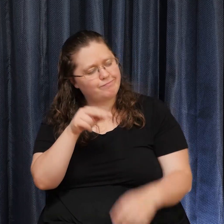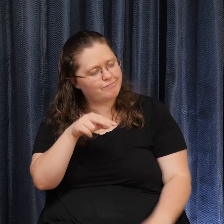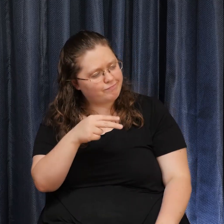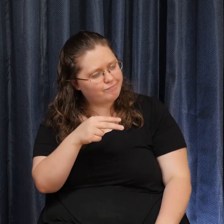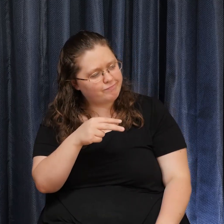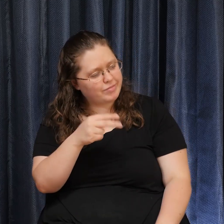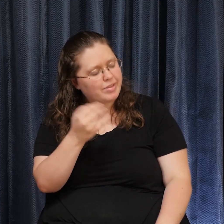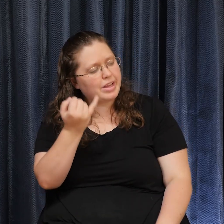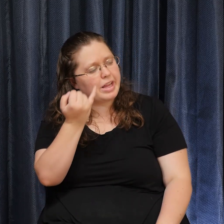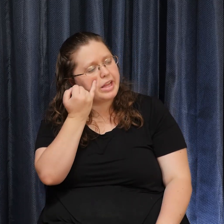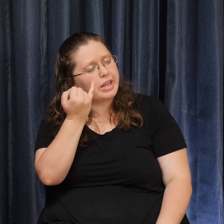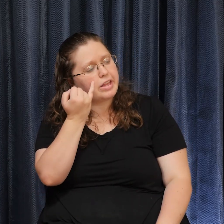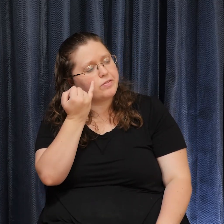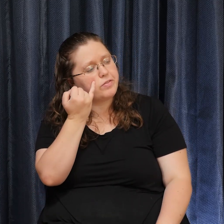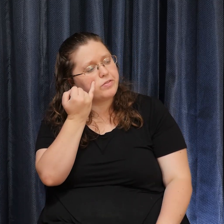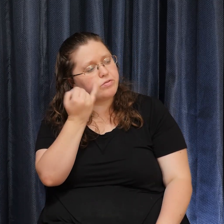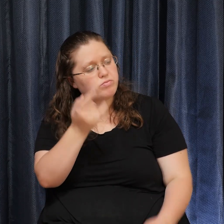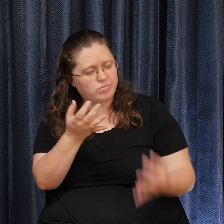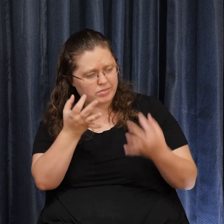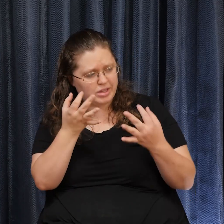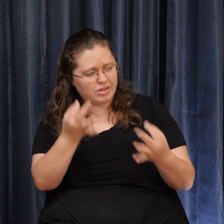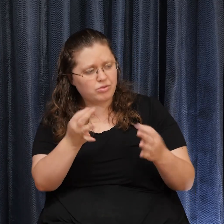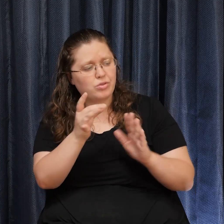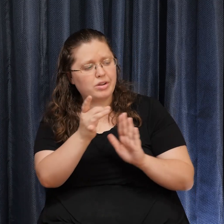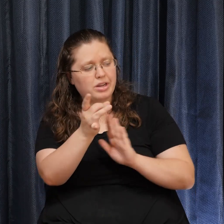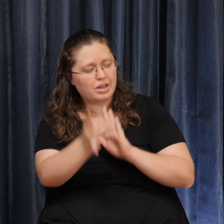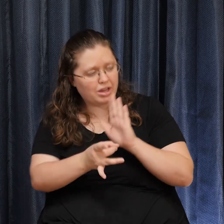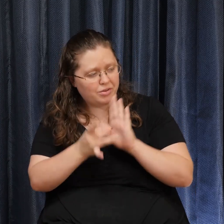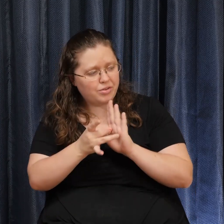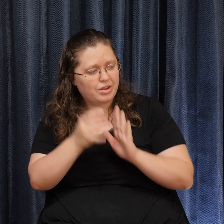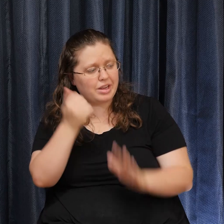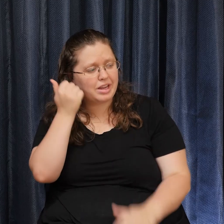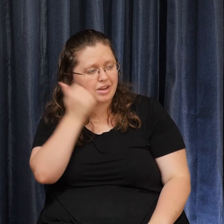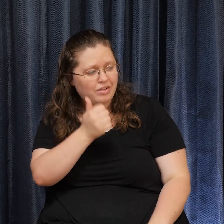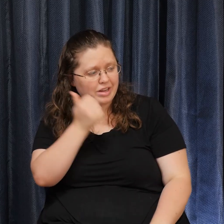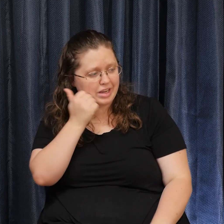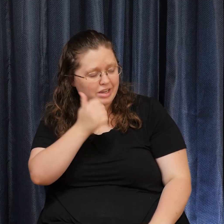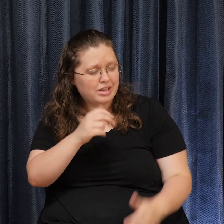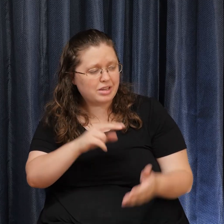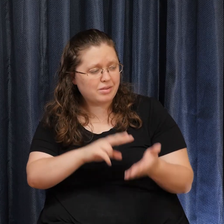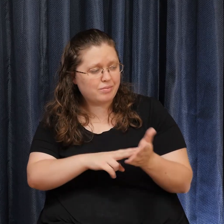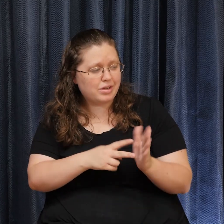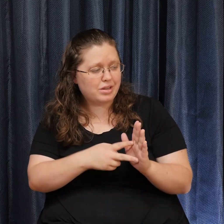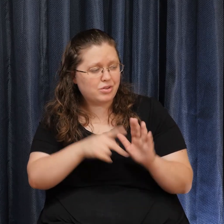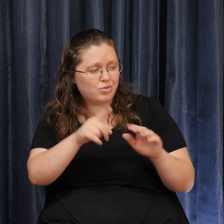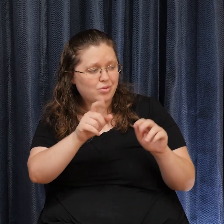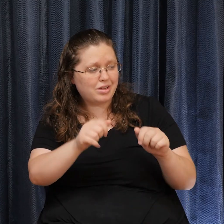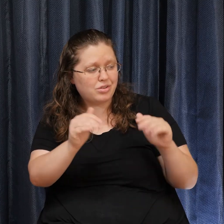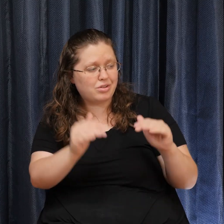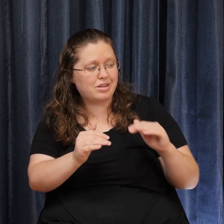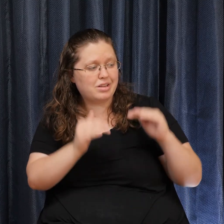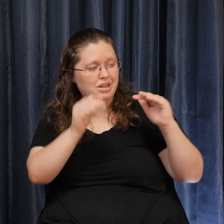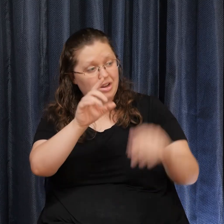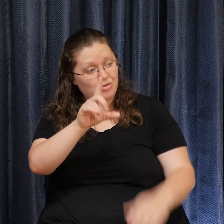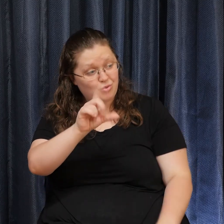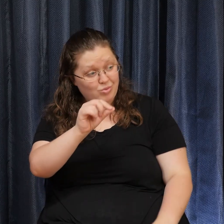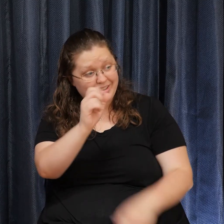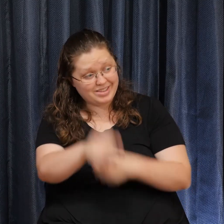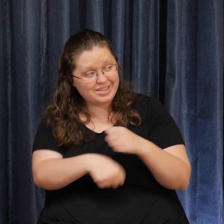you meditate For eight hours a day Then you may transcend In twenty years The man